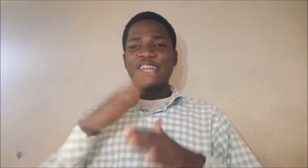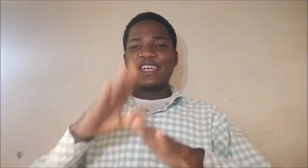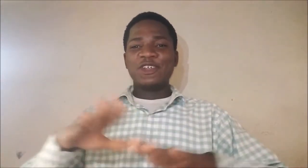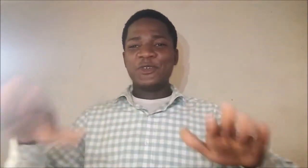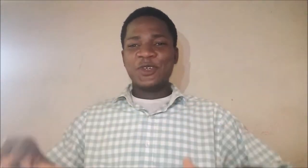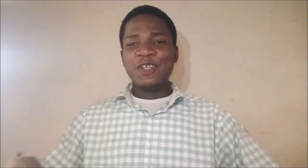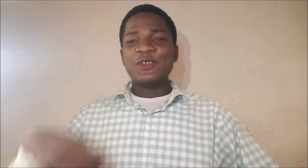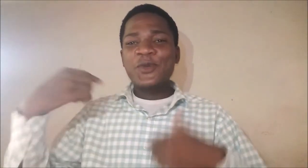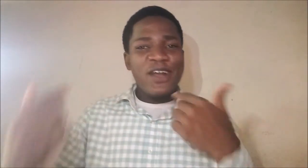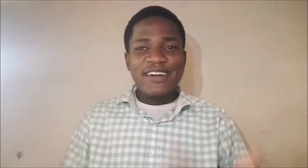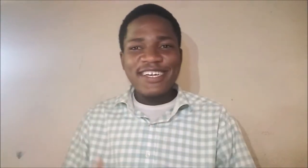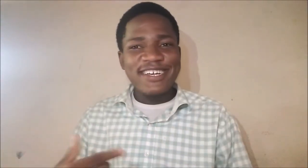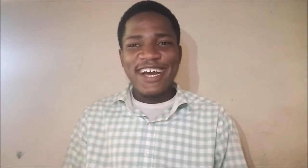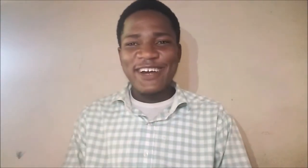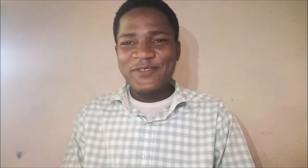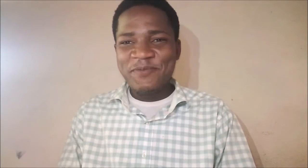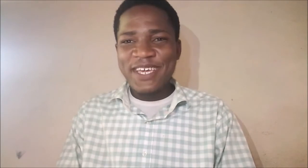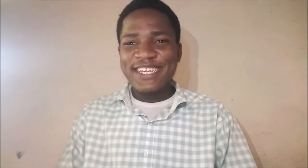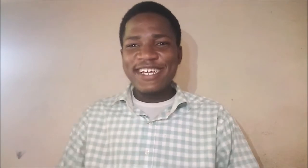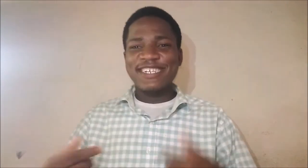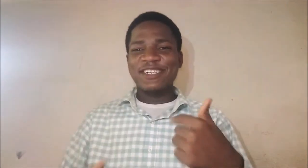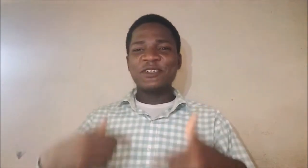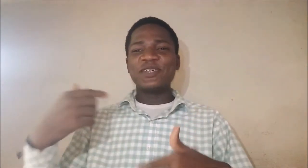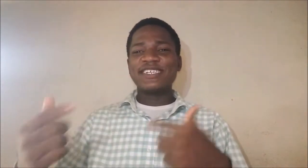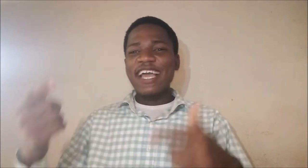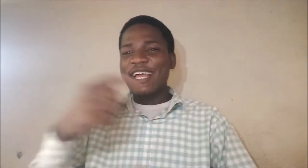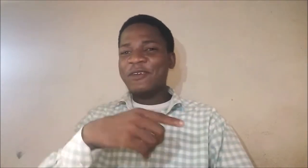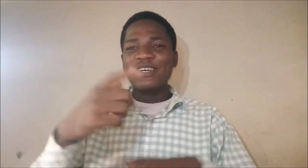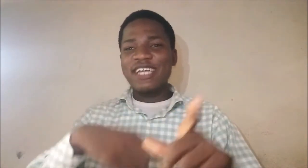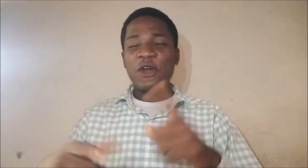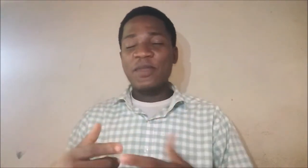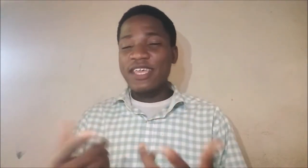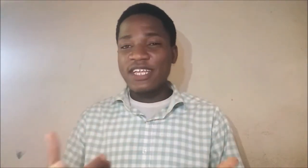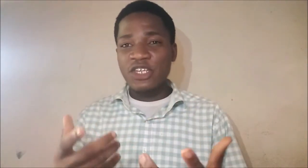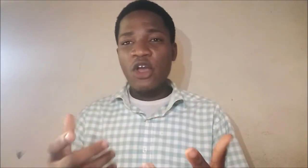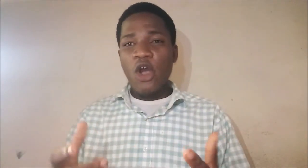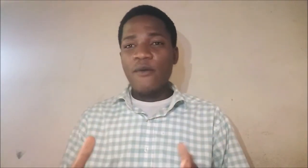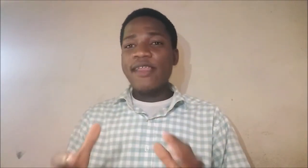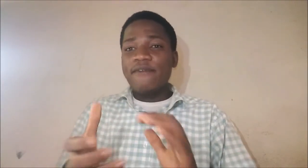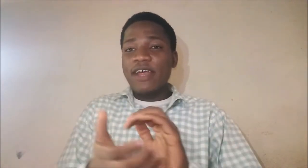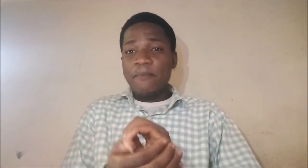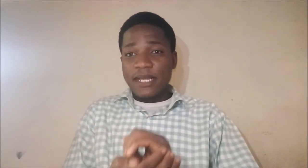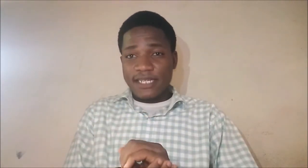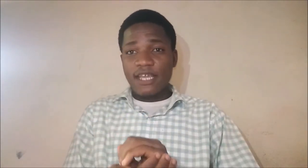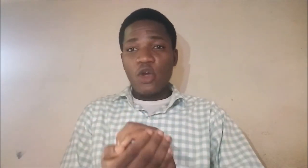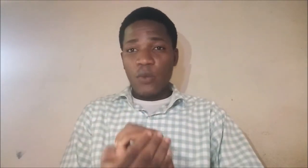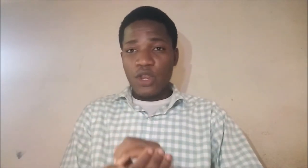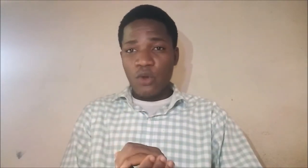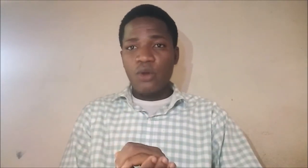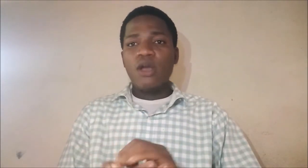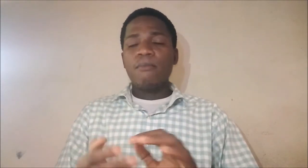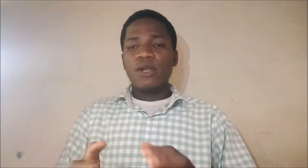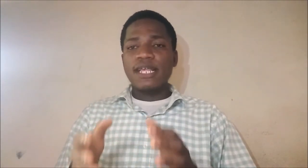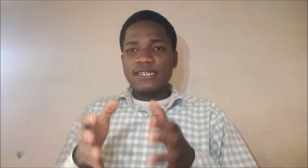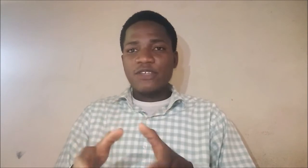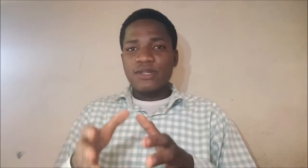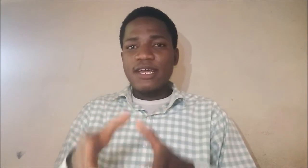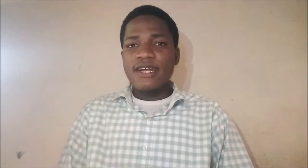children. So we are already making sentences with sign language and communicating. Already they are very basic. We know. But let's try to learn